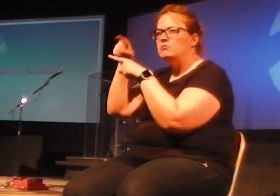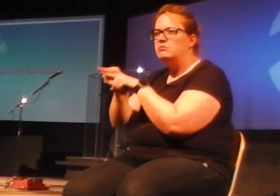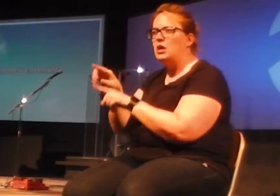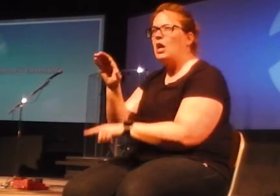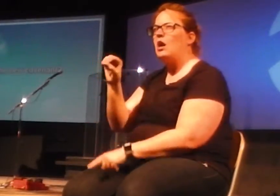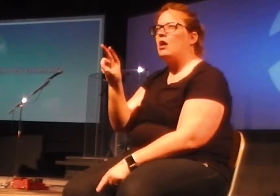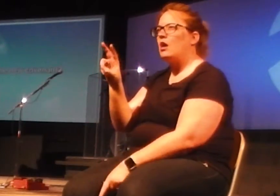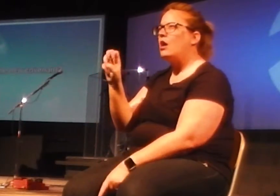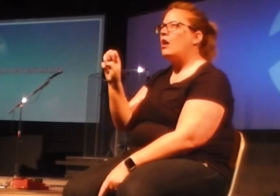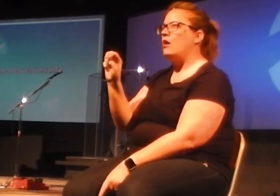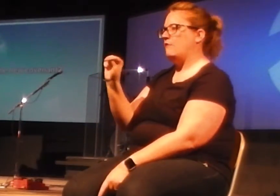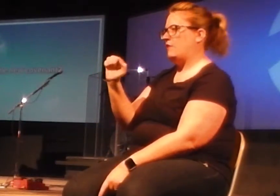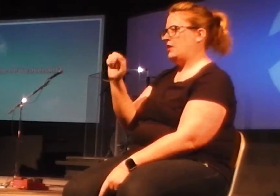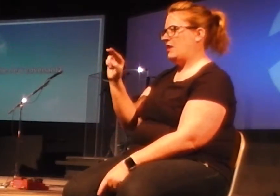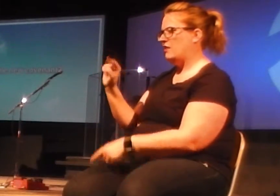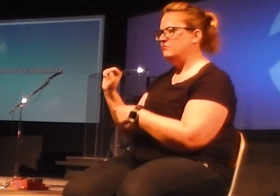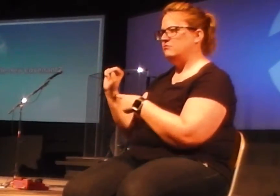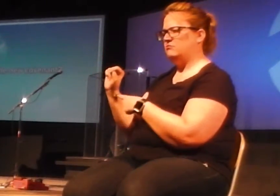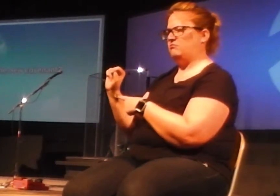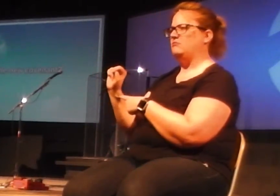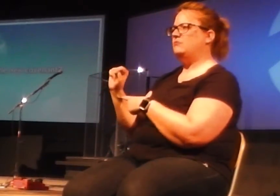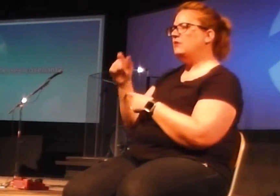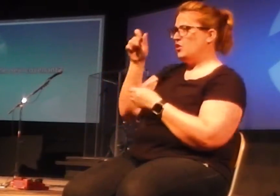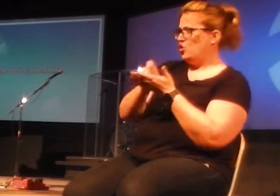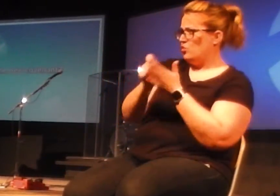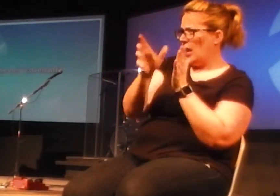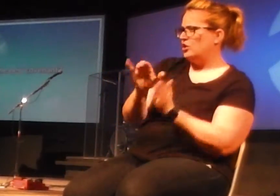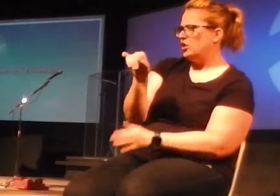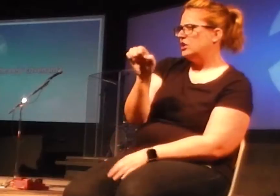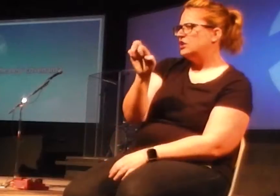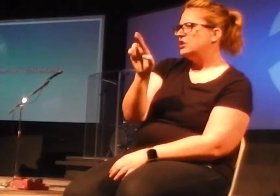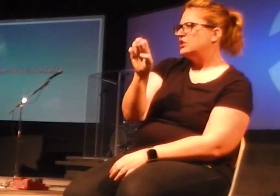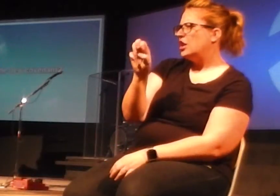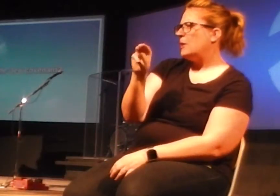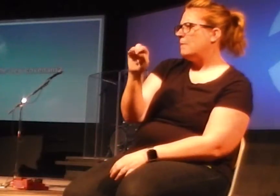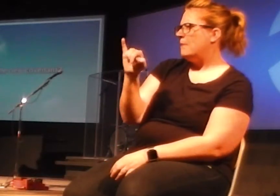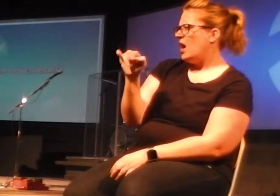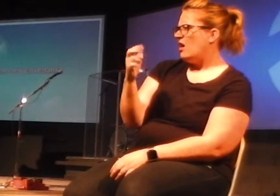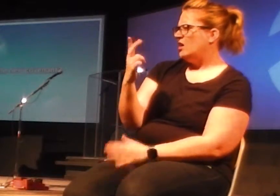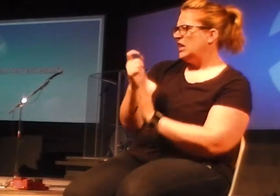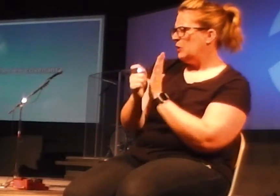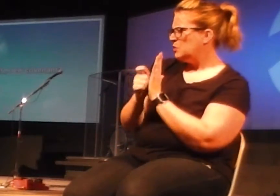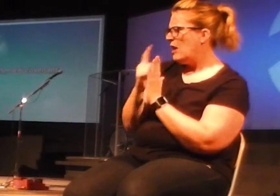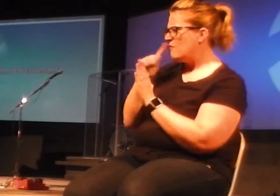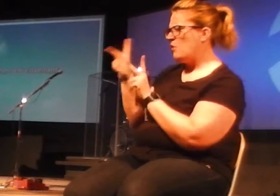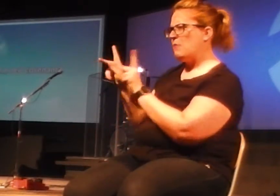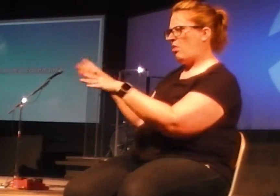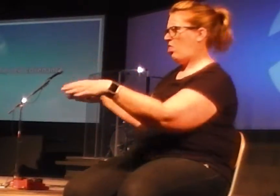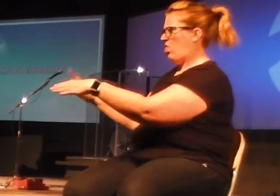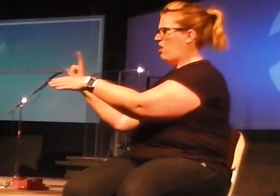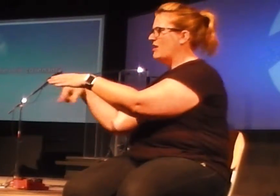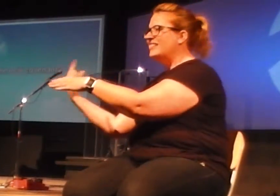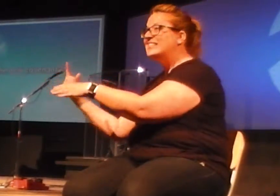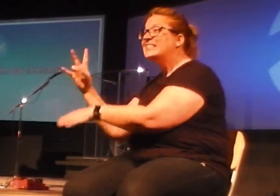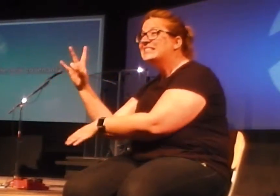Jeremiah referring to there? Remember, this is being said to a group of people in exile who are going to sit there for 70 years.